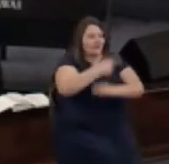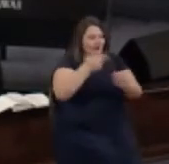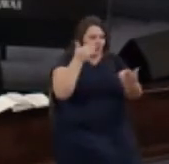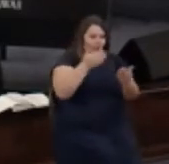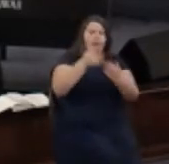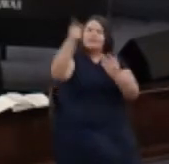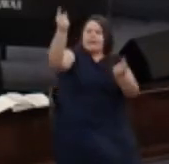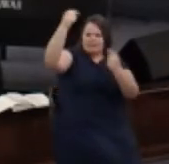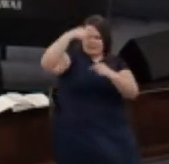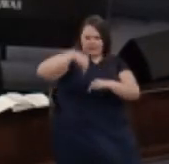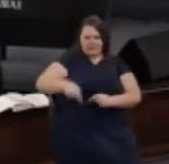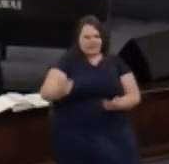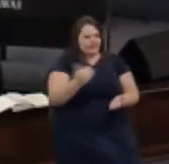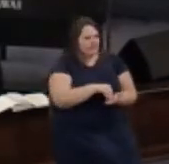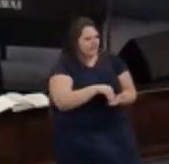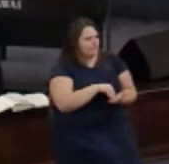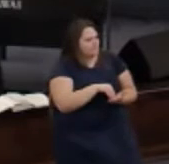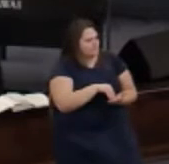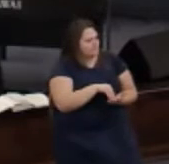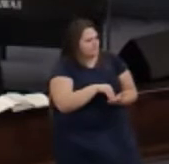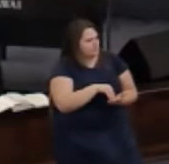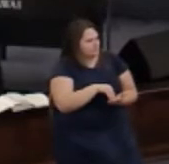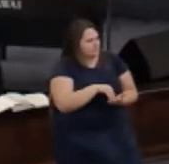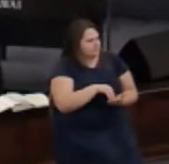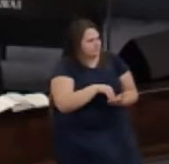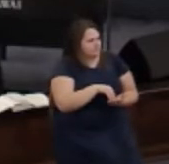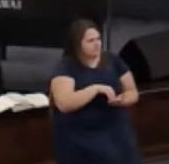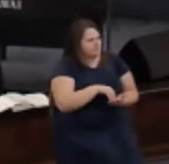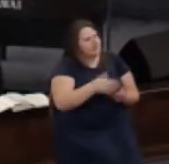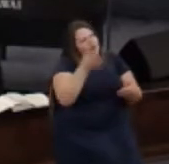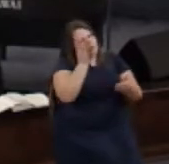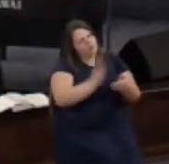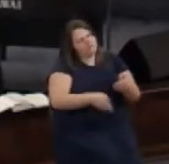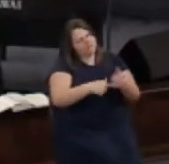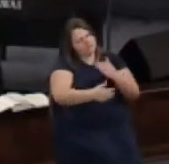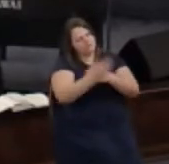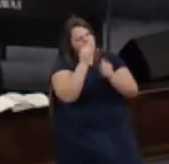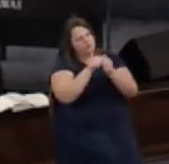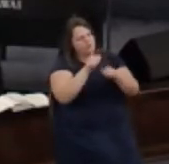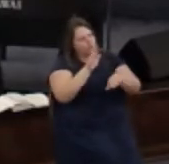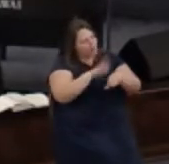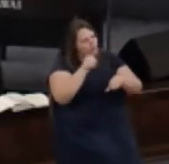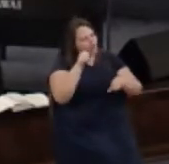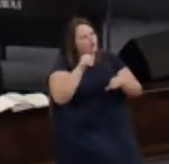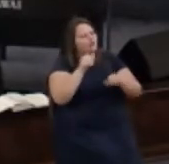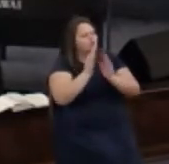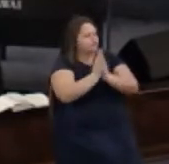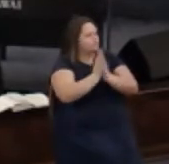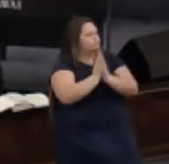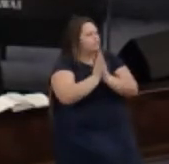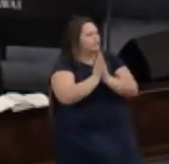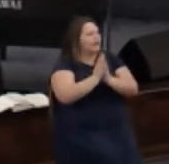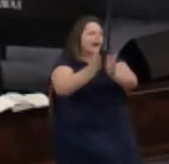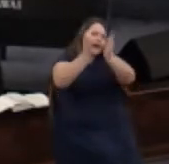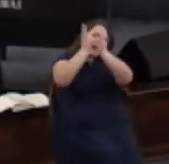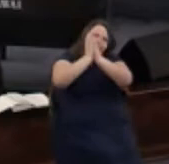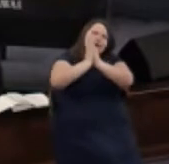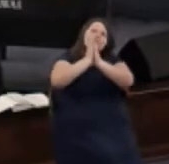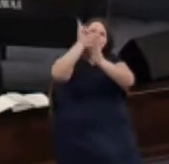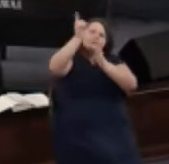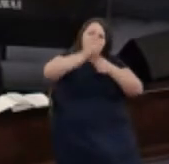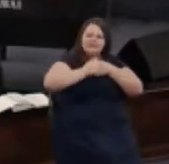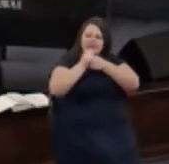I want to finish this morning with a call to prayer asking God to guide us